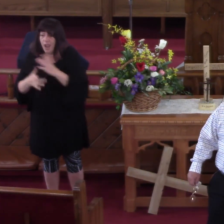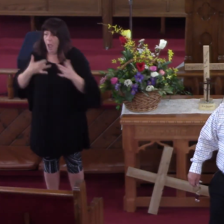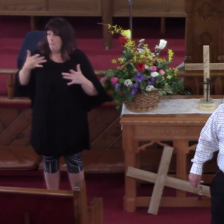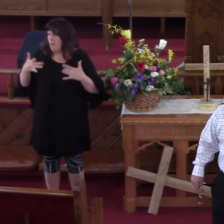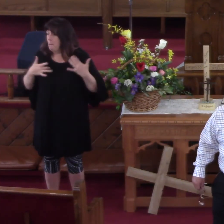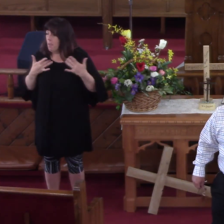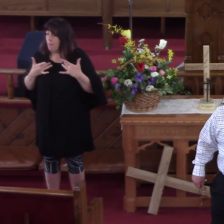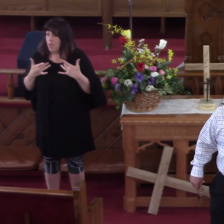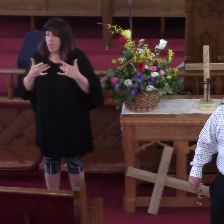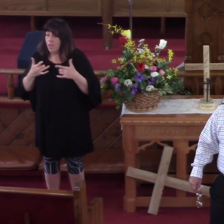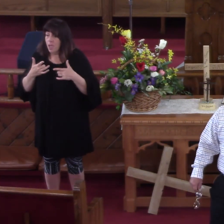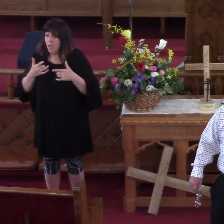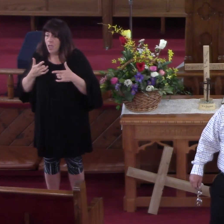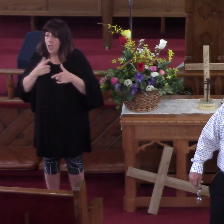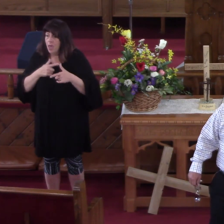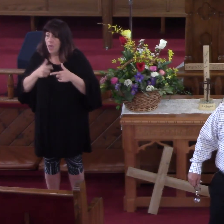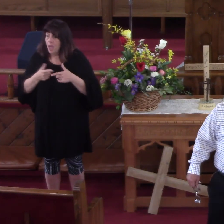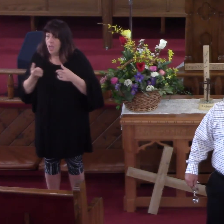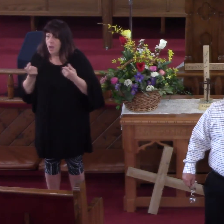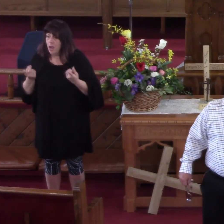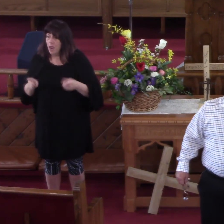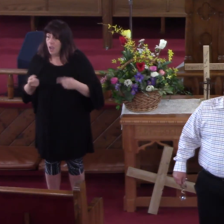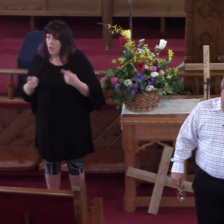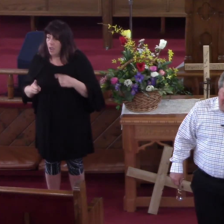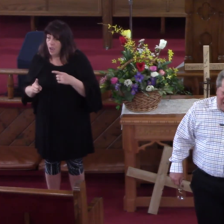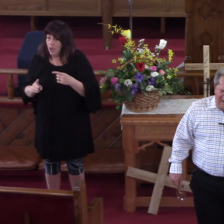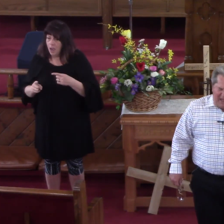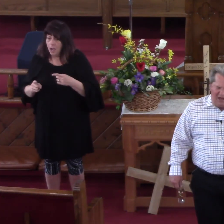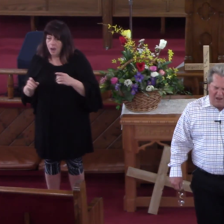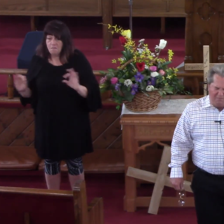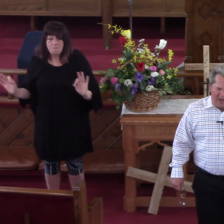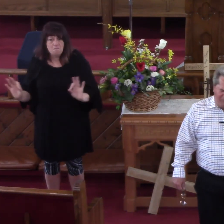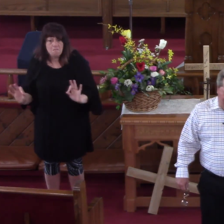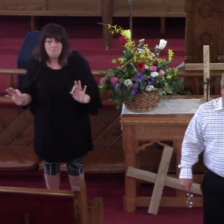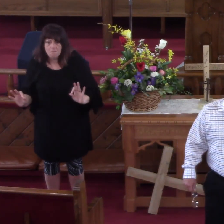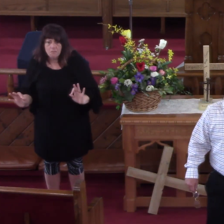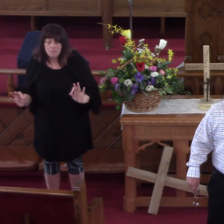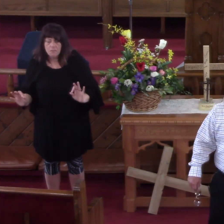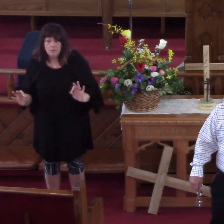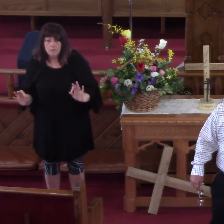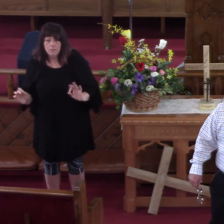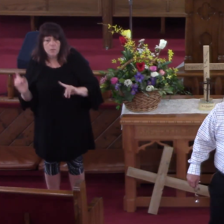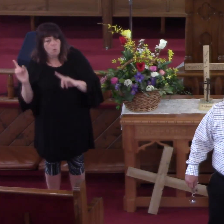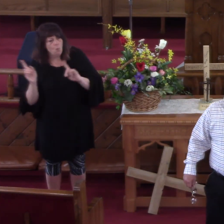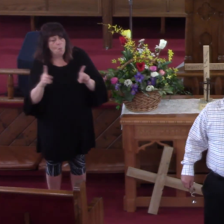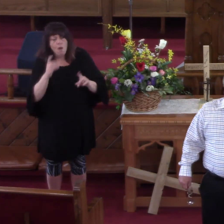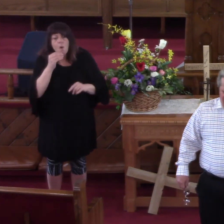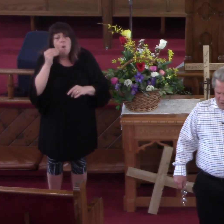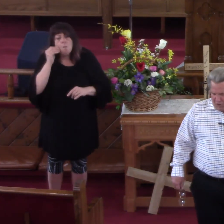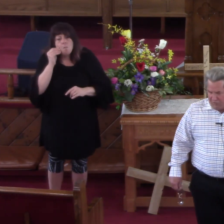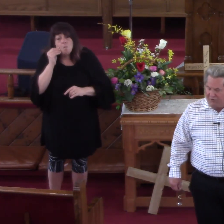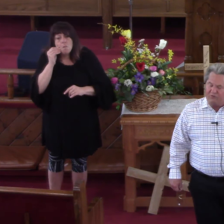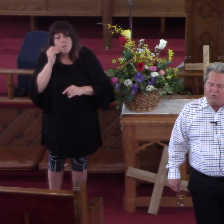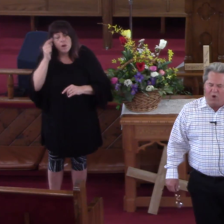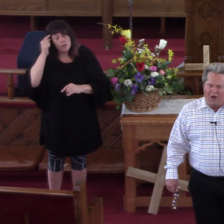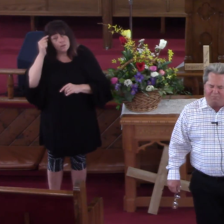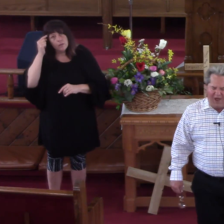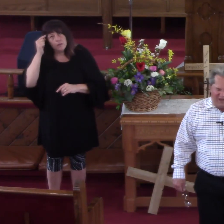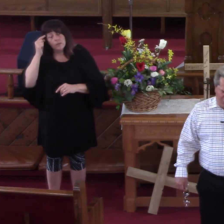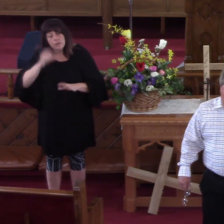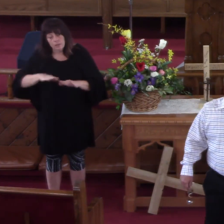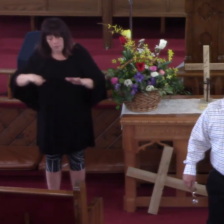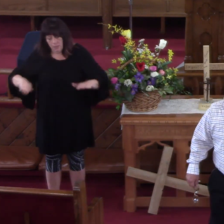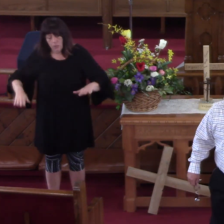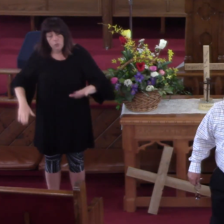Some Of The Same Things That He Had Seen My Friend And I Thought As My Children Grew